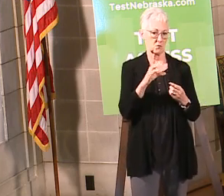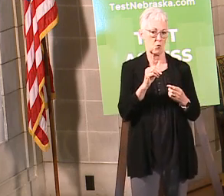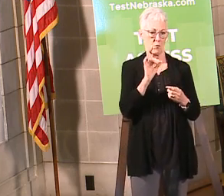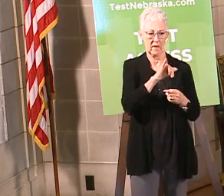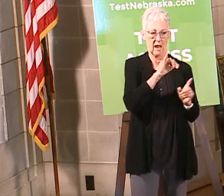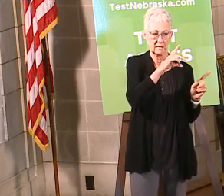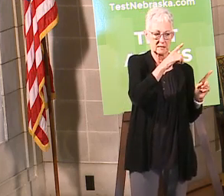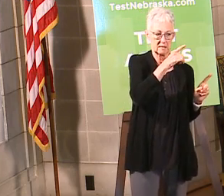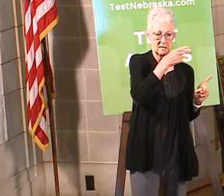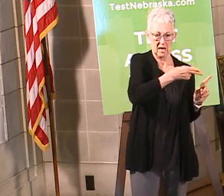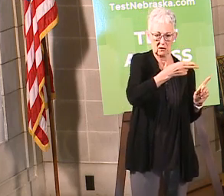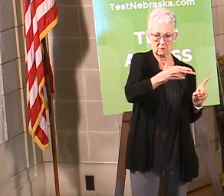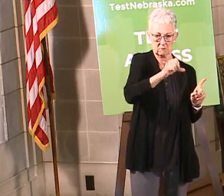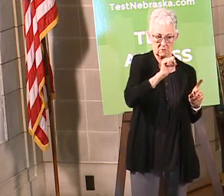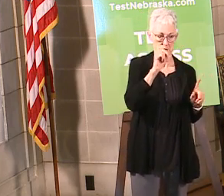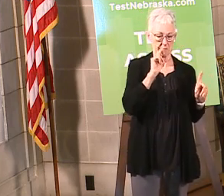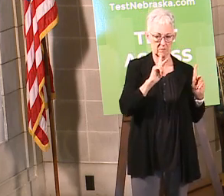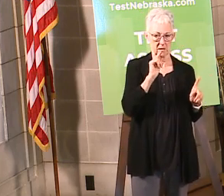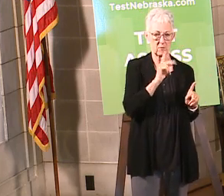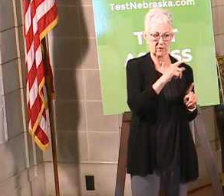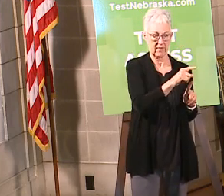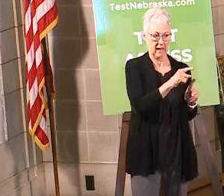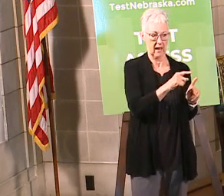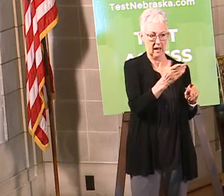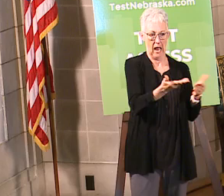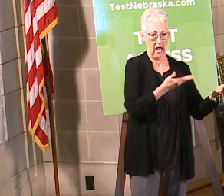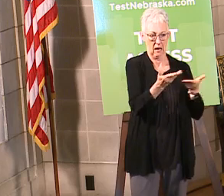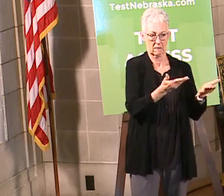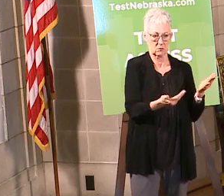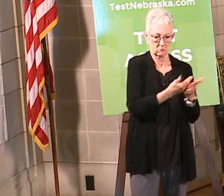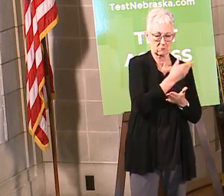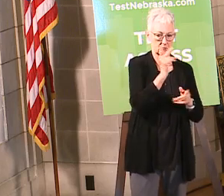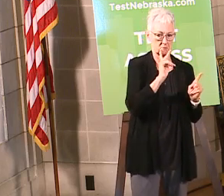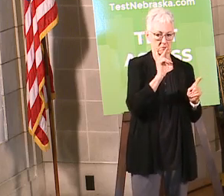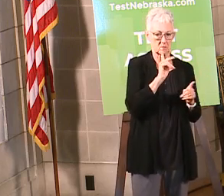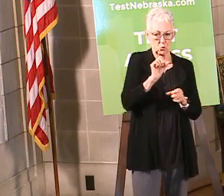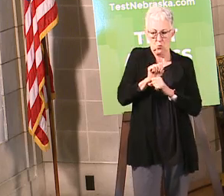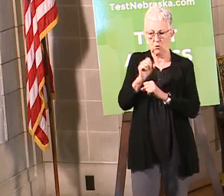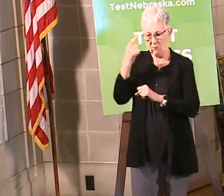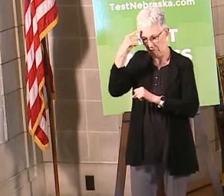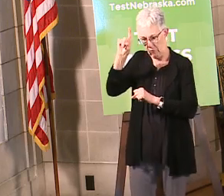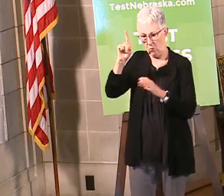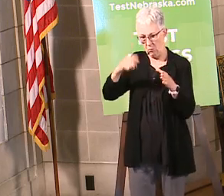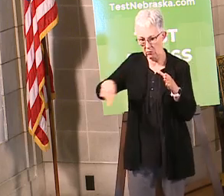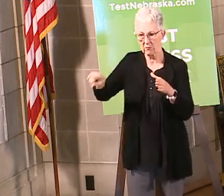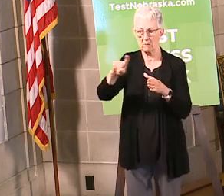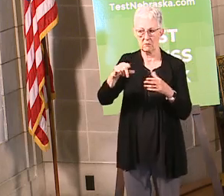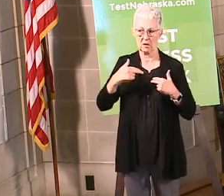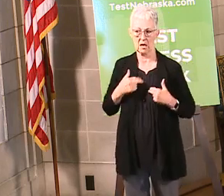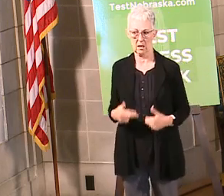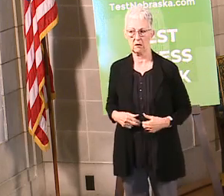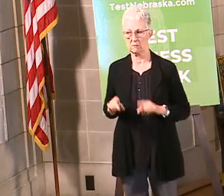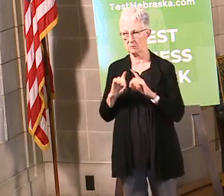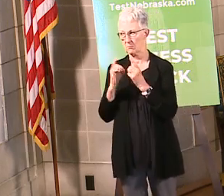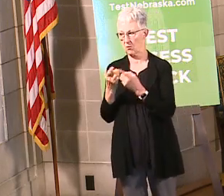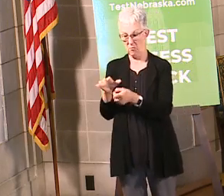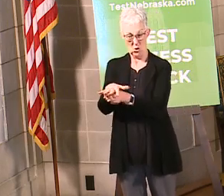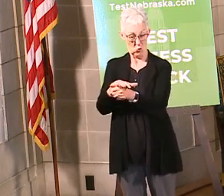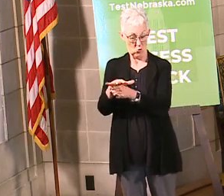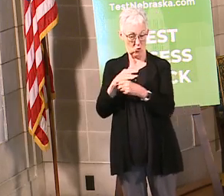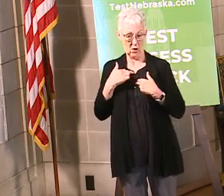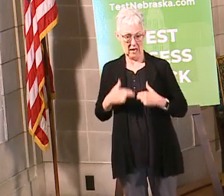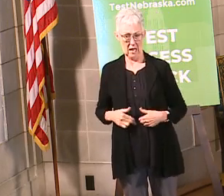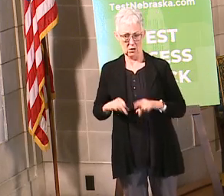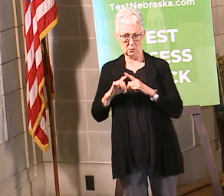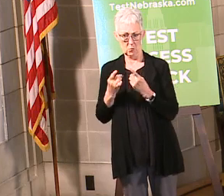departments to do that. And the public health departments have been very helpful for the extra help to be able to do that